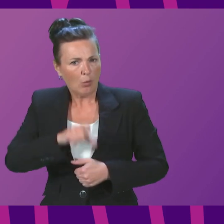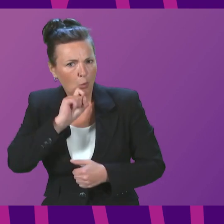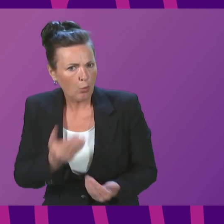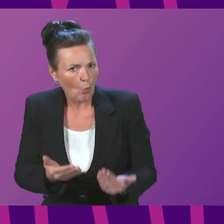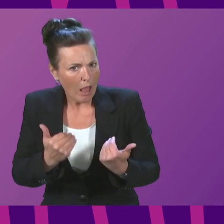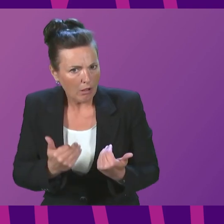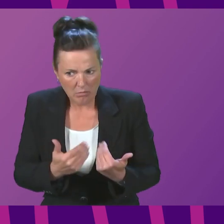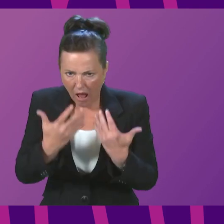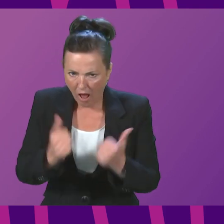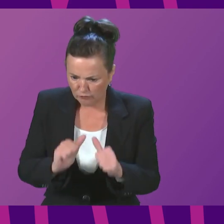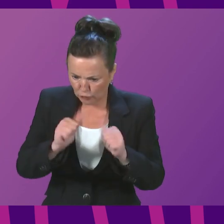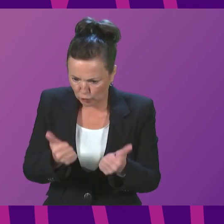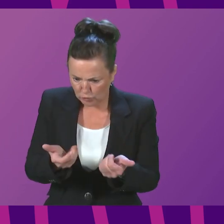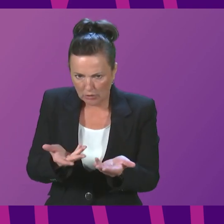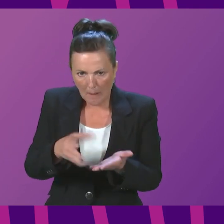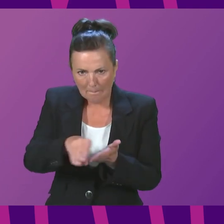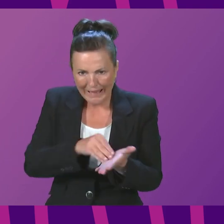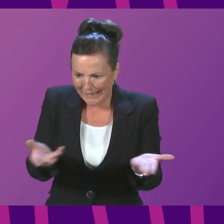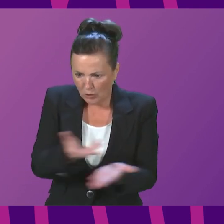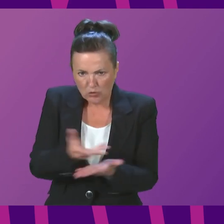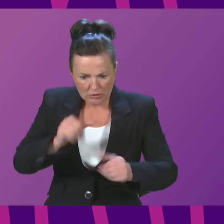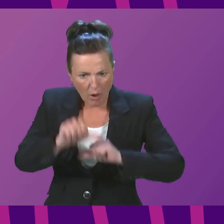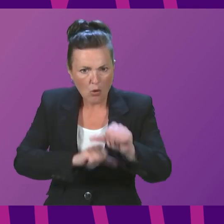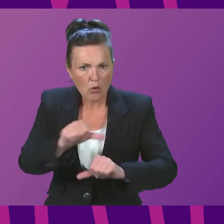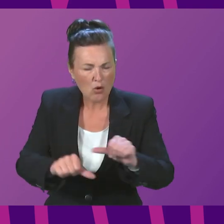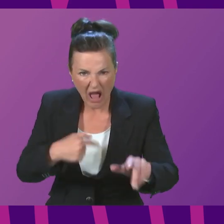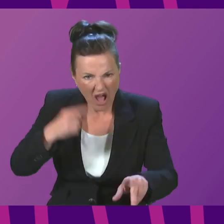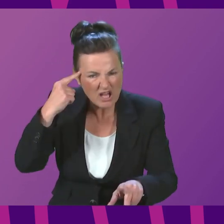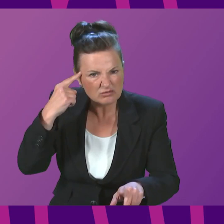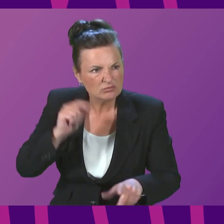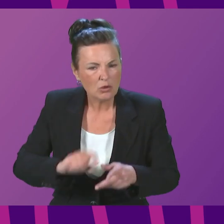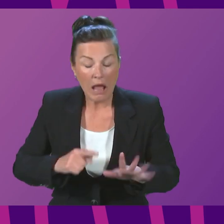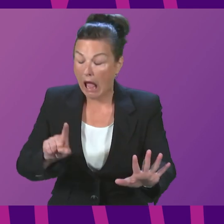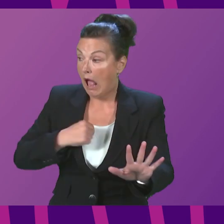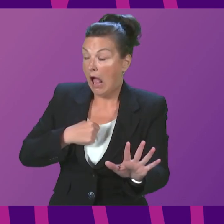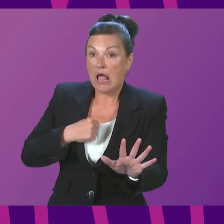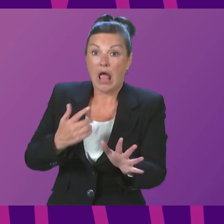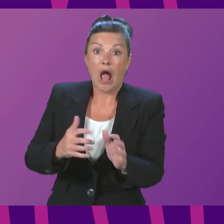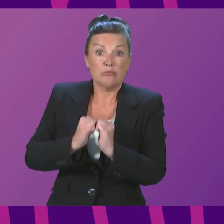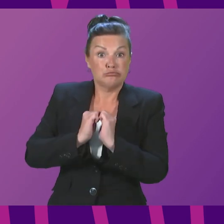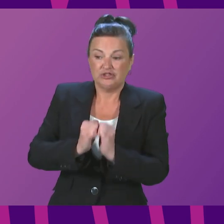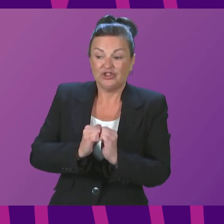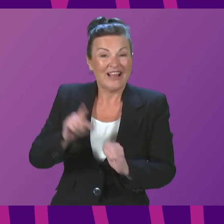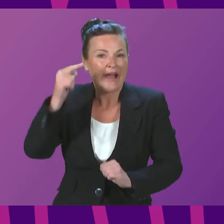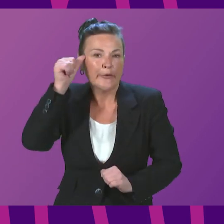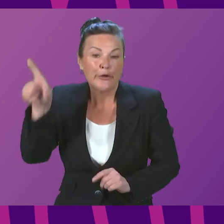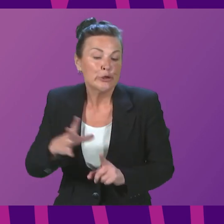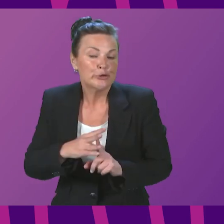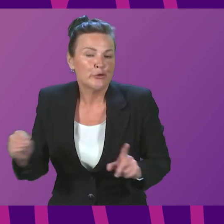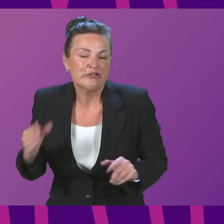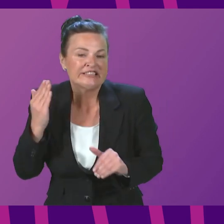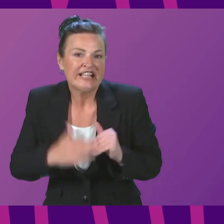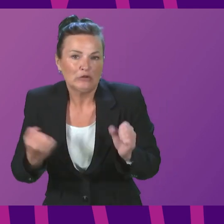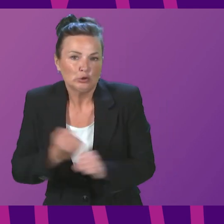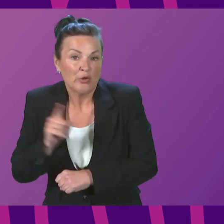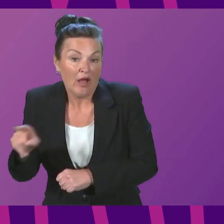are ongoing. I appreciate that is not the way Tories go about things